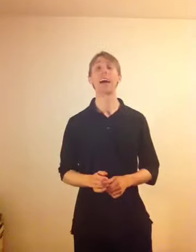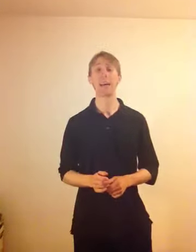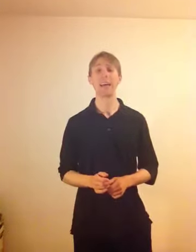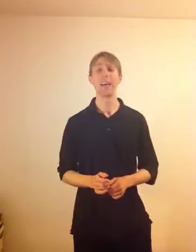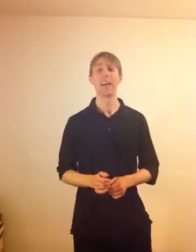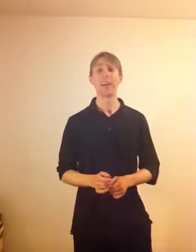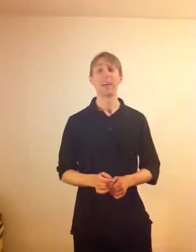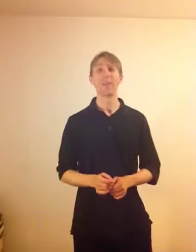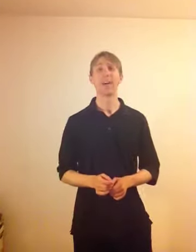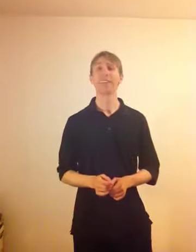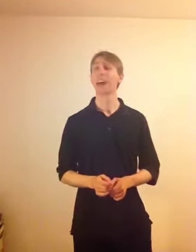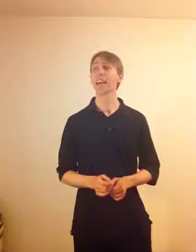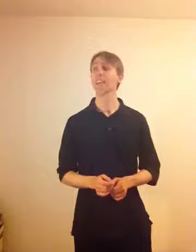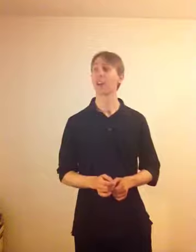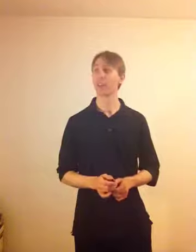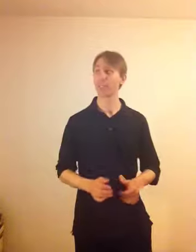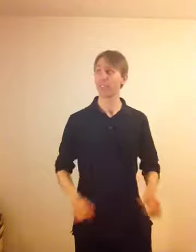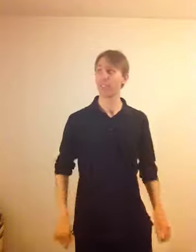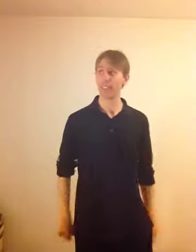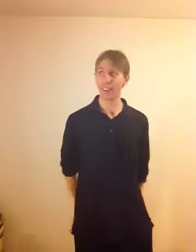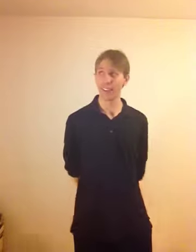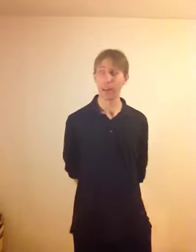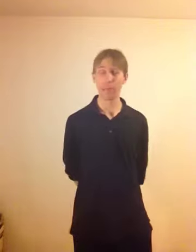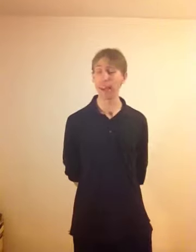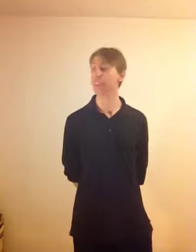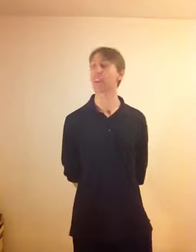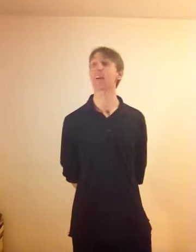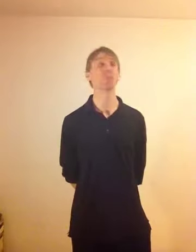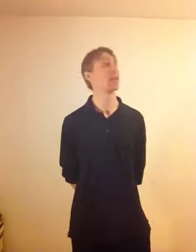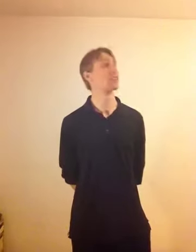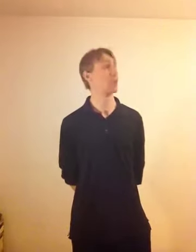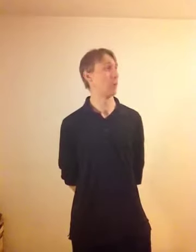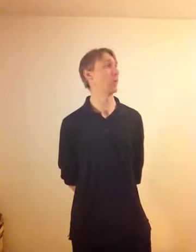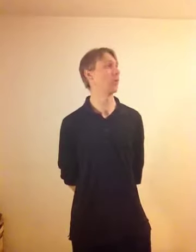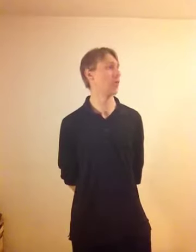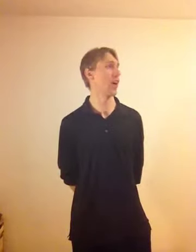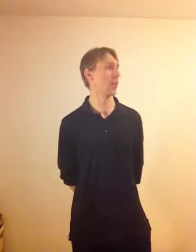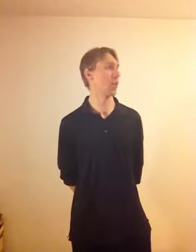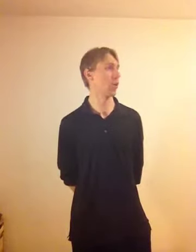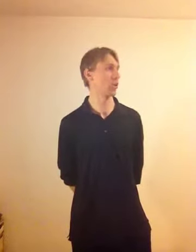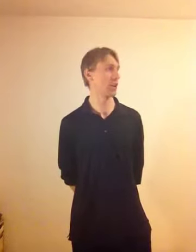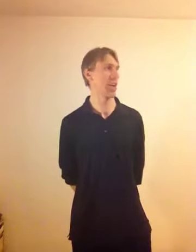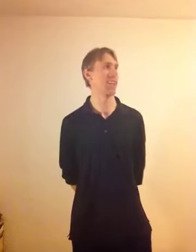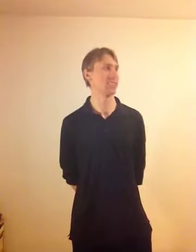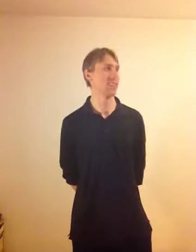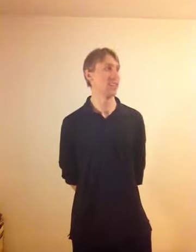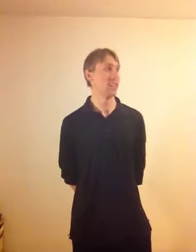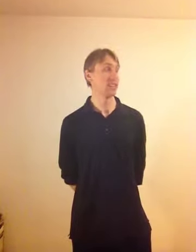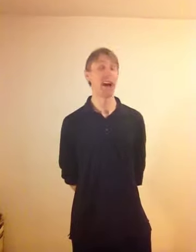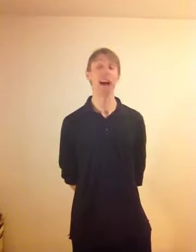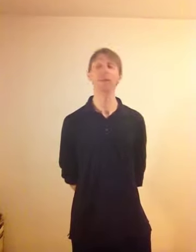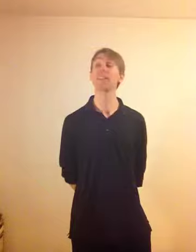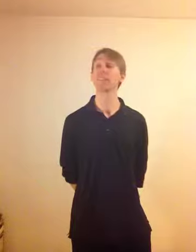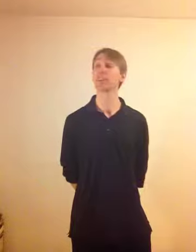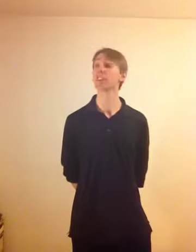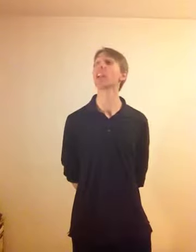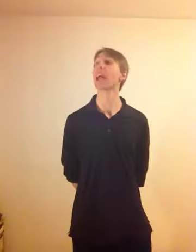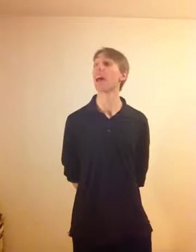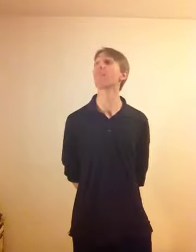Ah. Well, that shows that the basic principles are in order, and time is sufficiently of